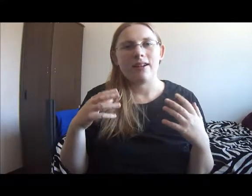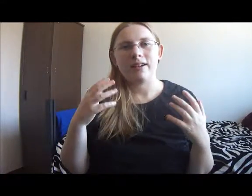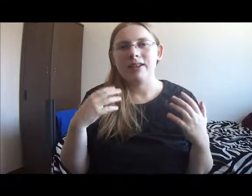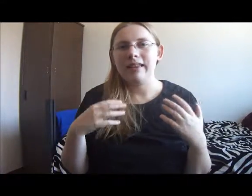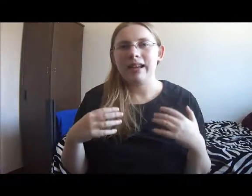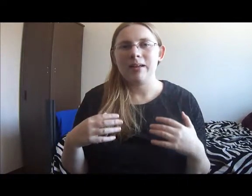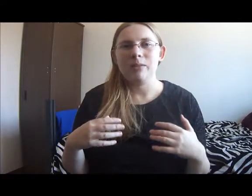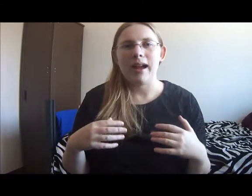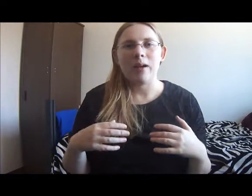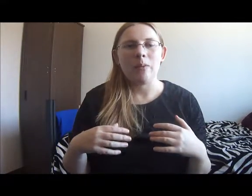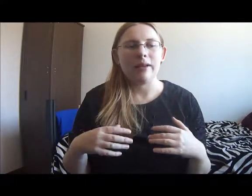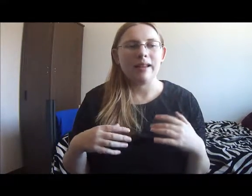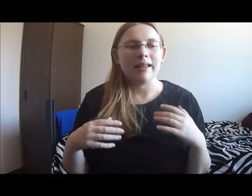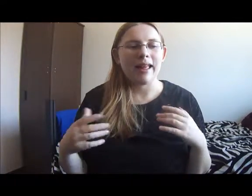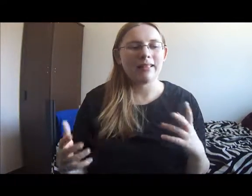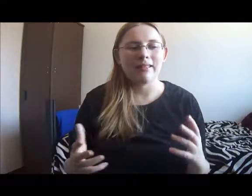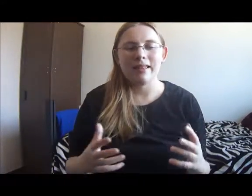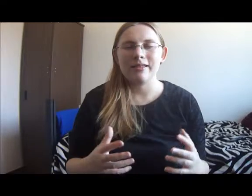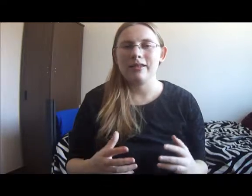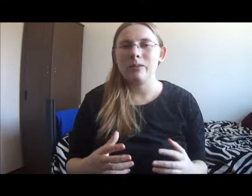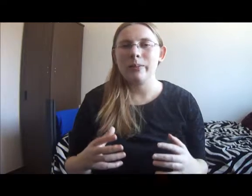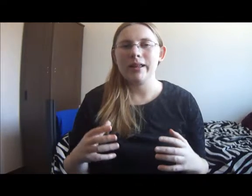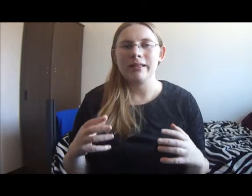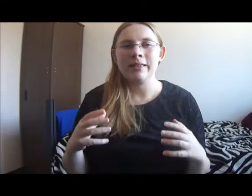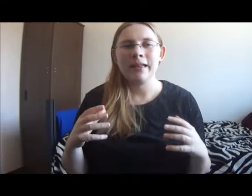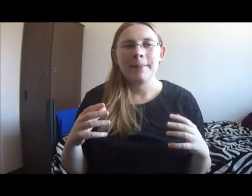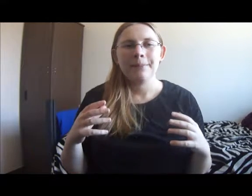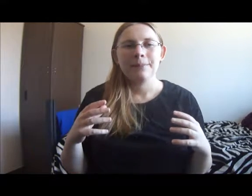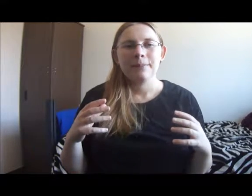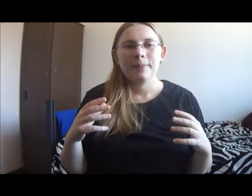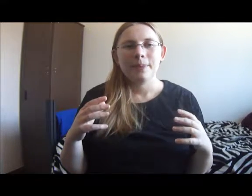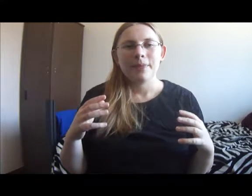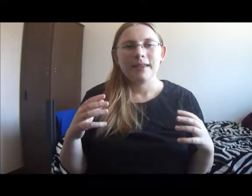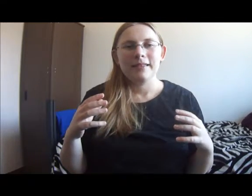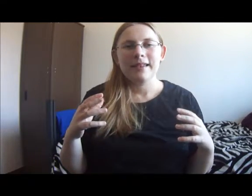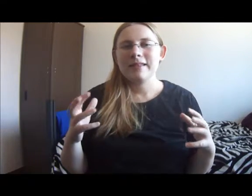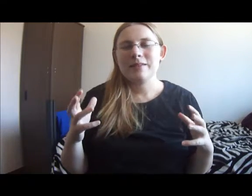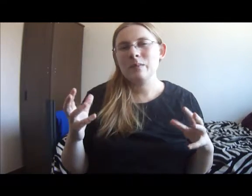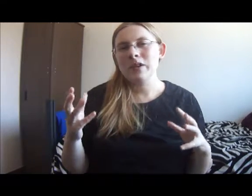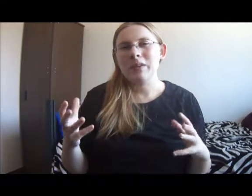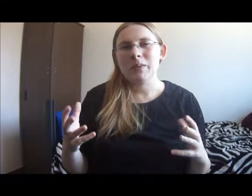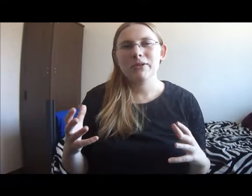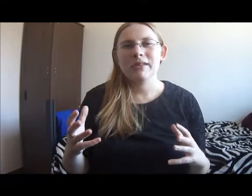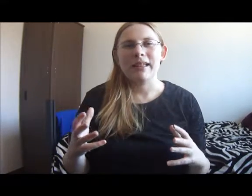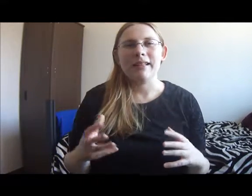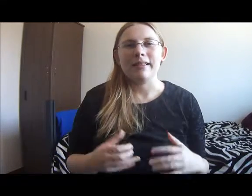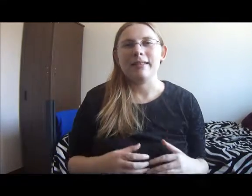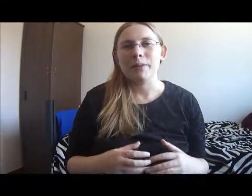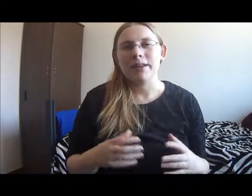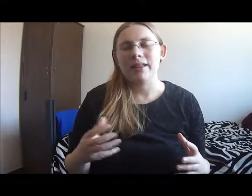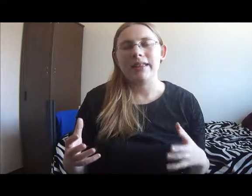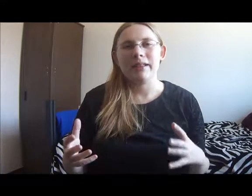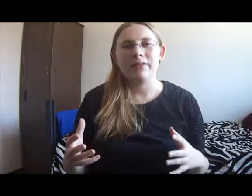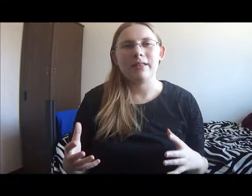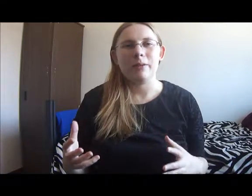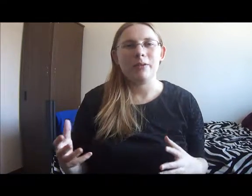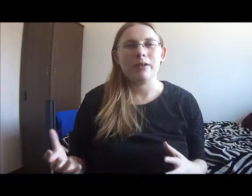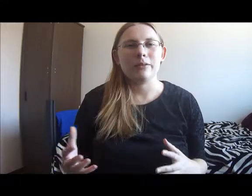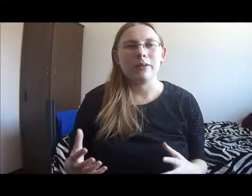really getting him down and he can't stay still because that's one of the worst things, particularly for someone who deals with